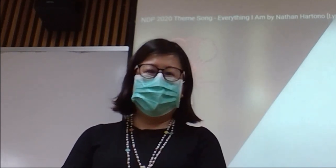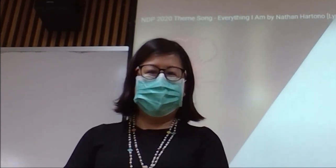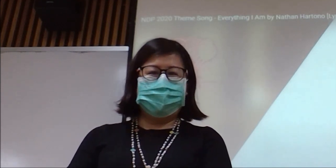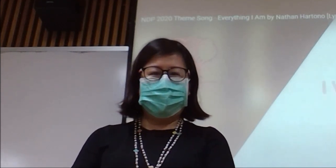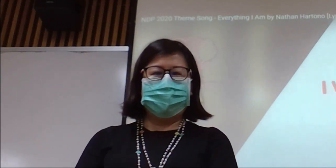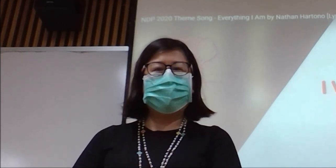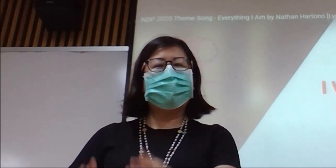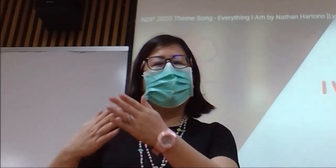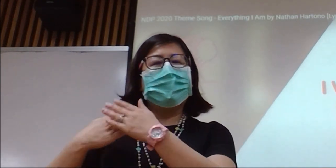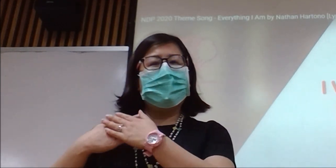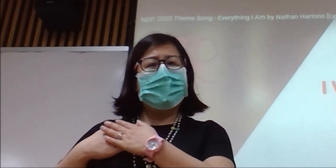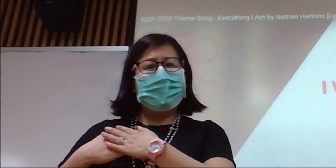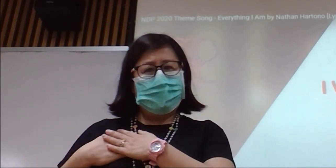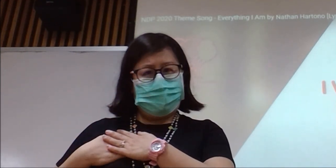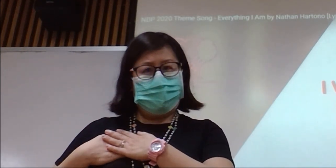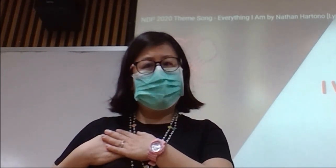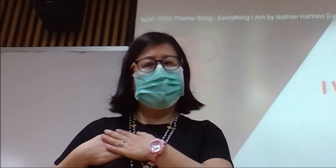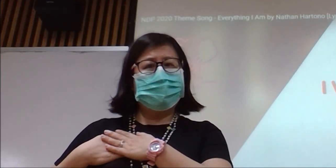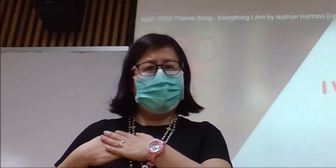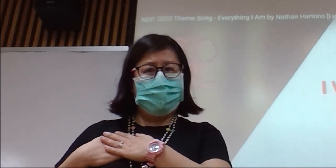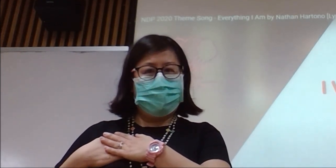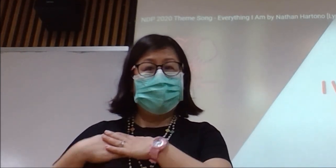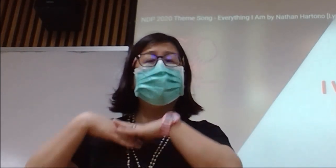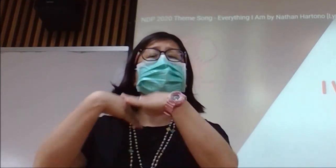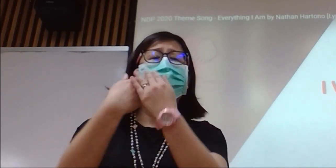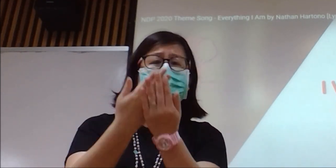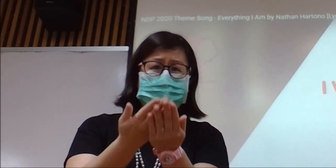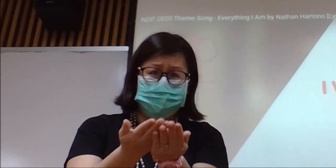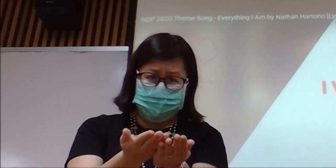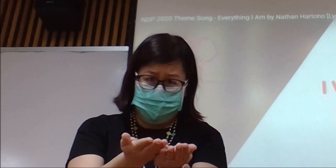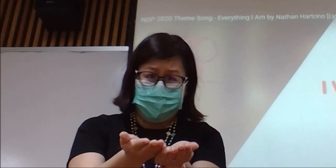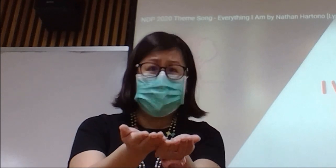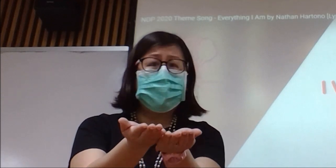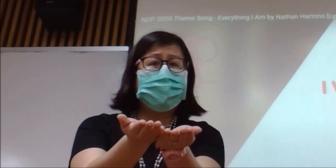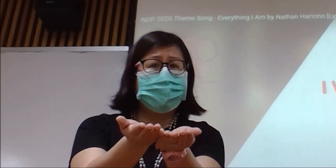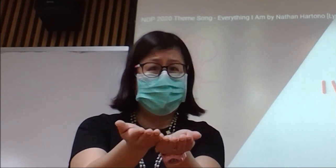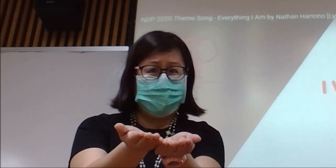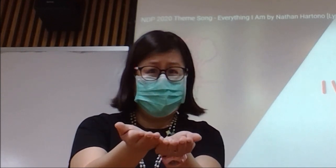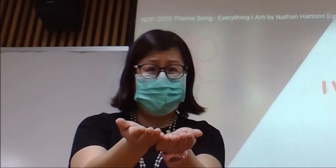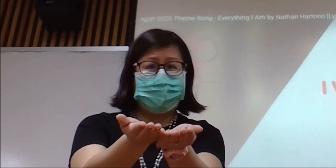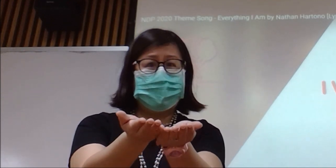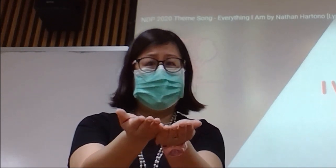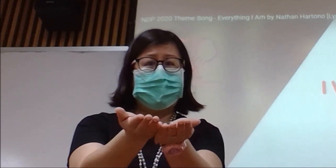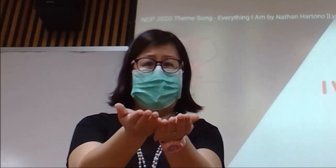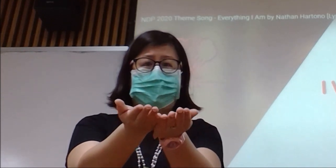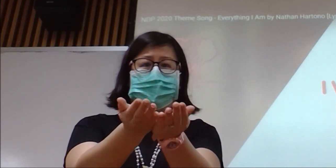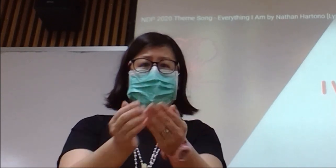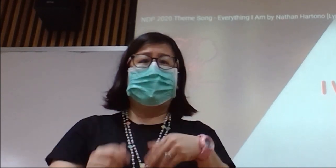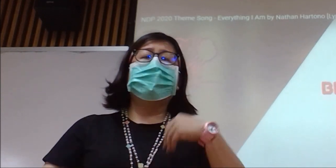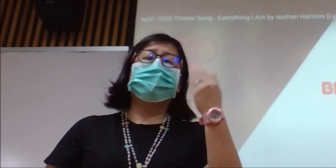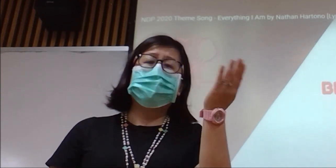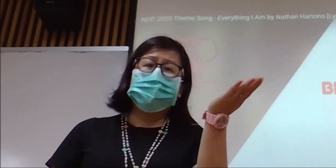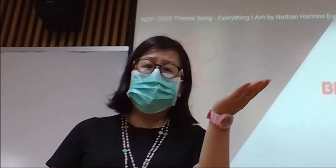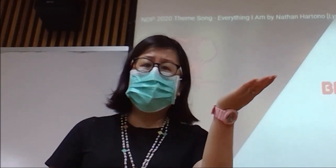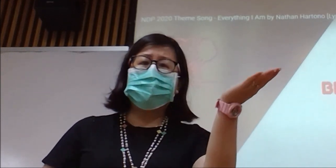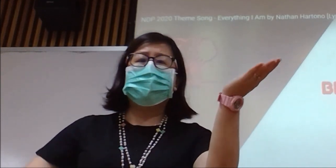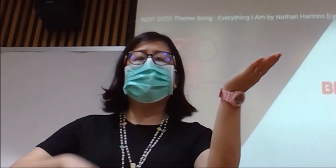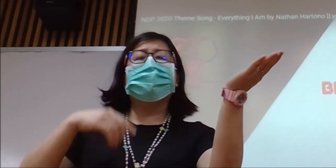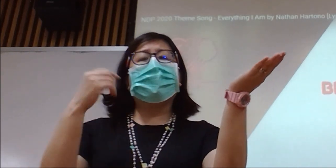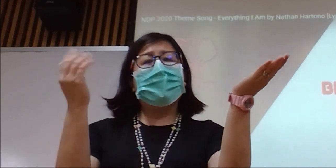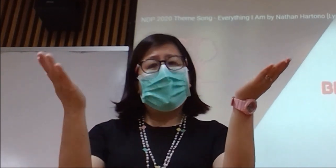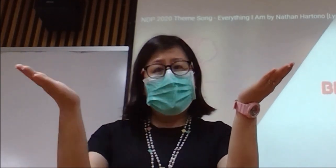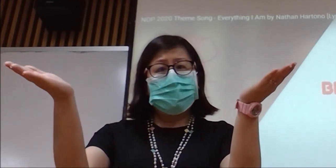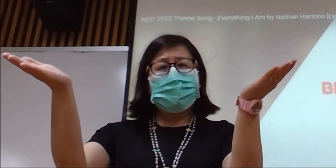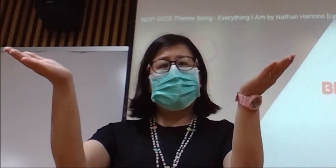I want you to understand Because of